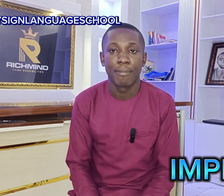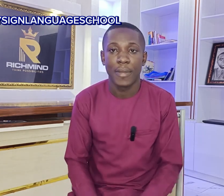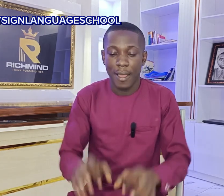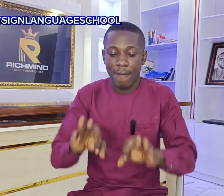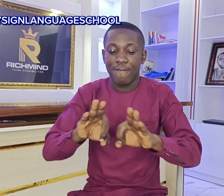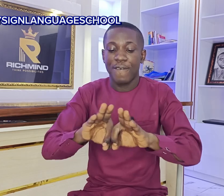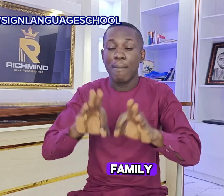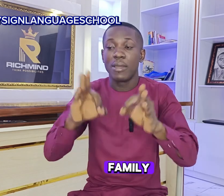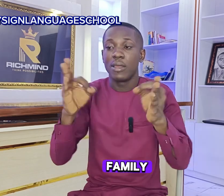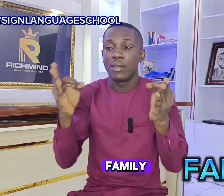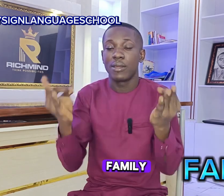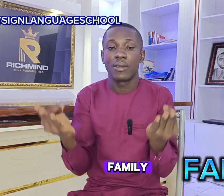family